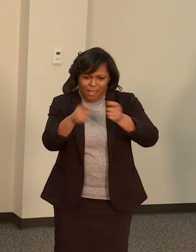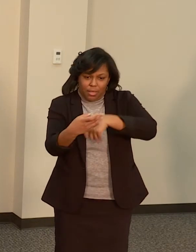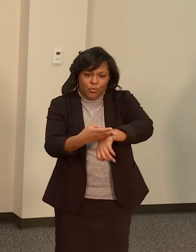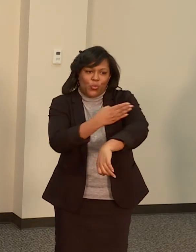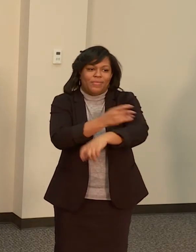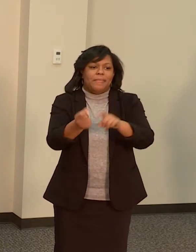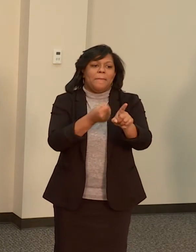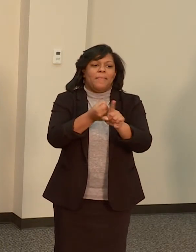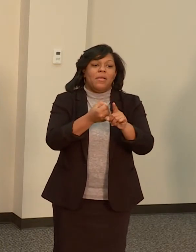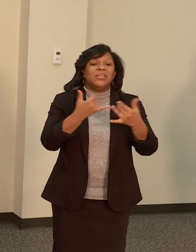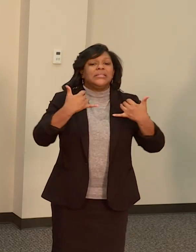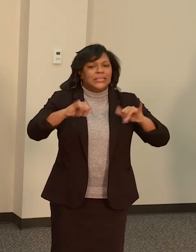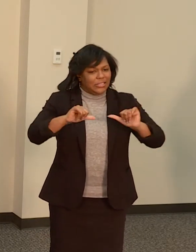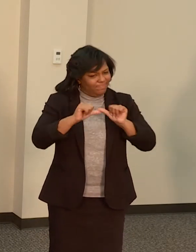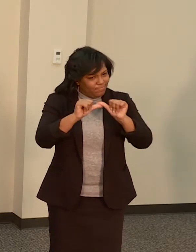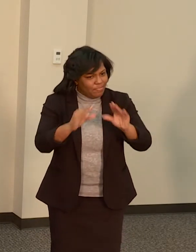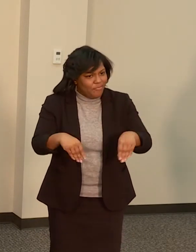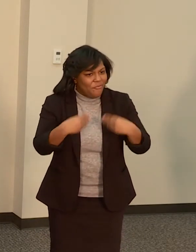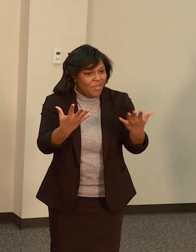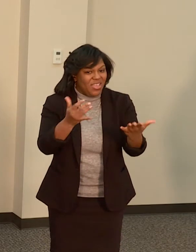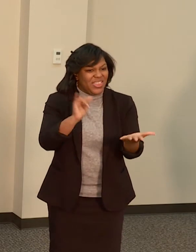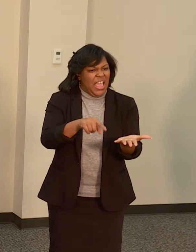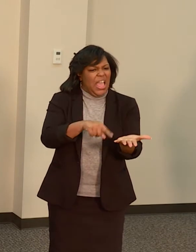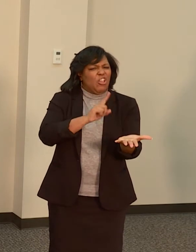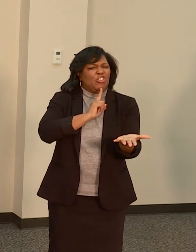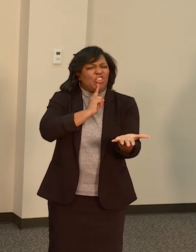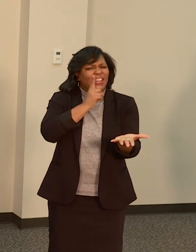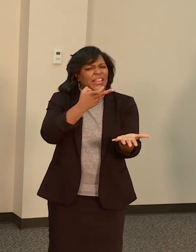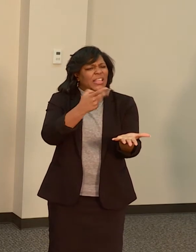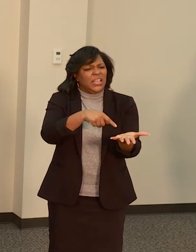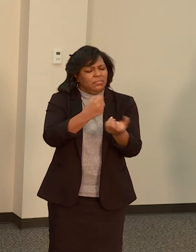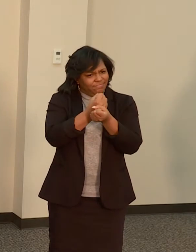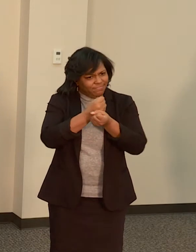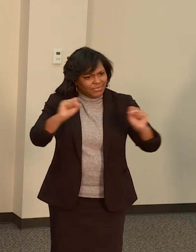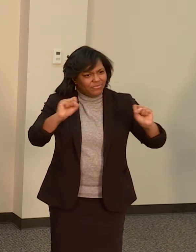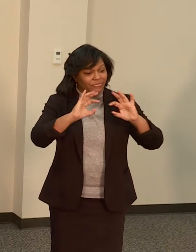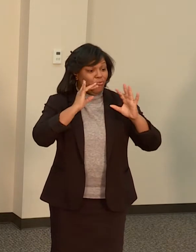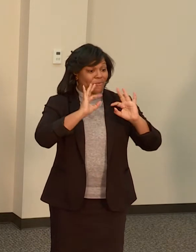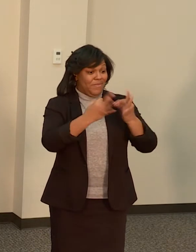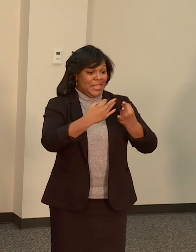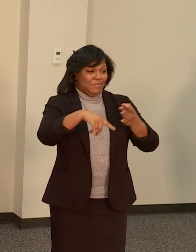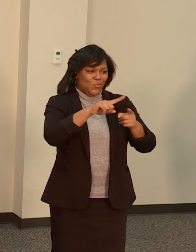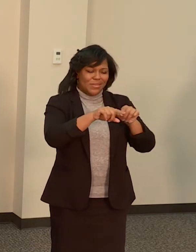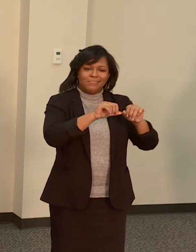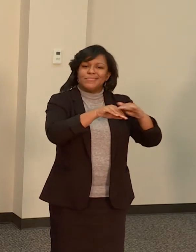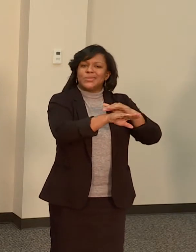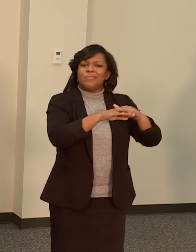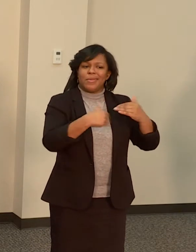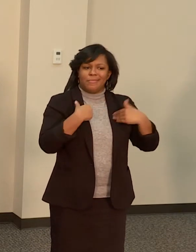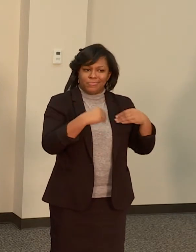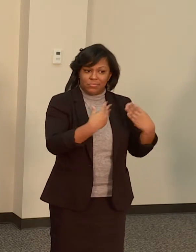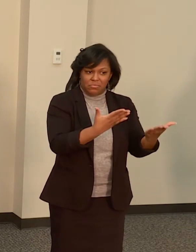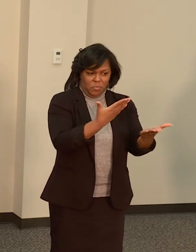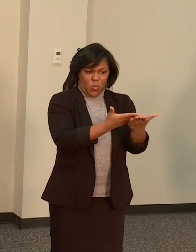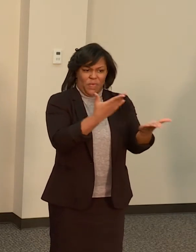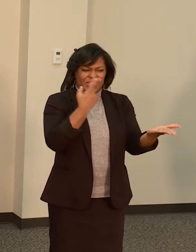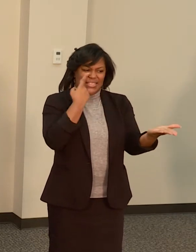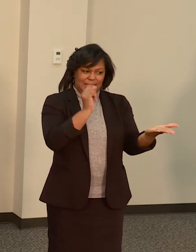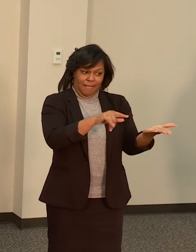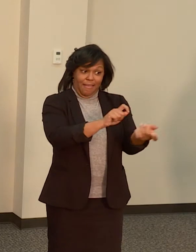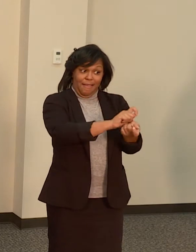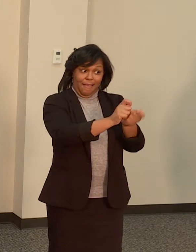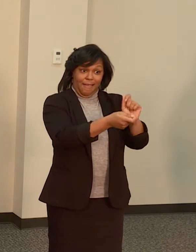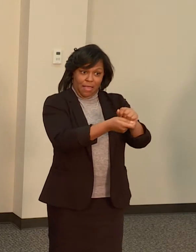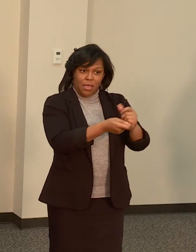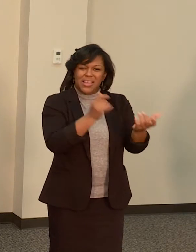this really safe program for families to access so that we can see the change for thousands of children